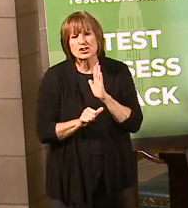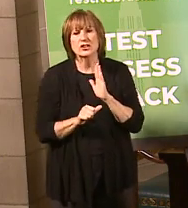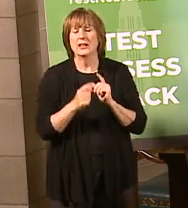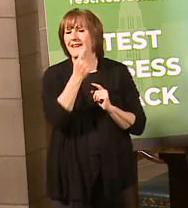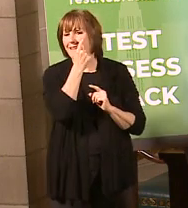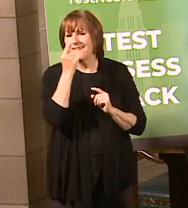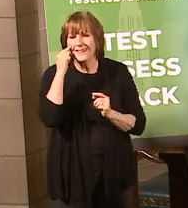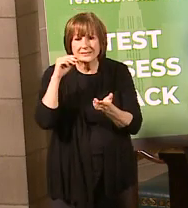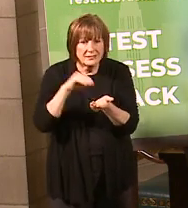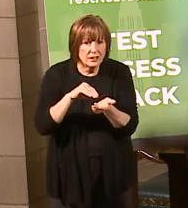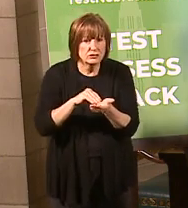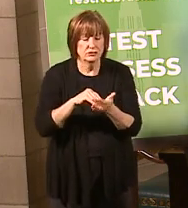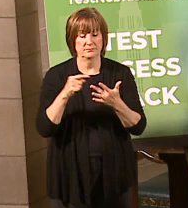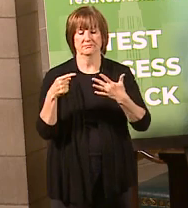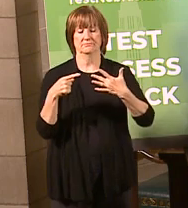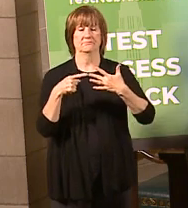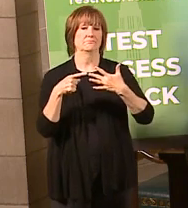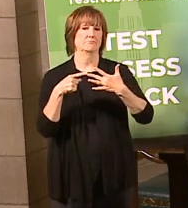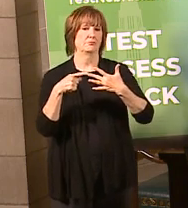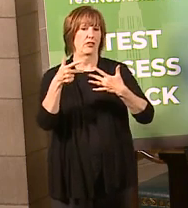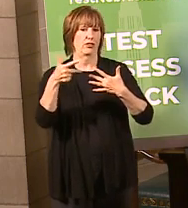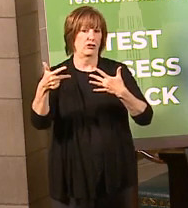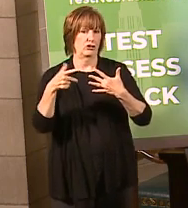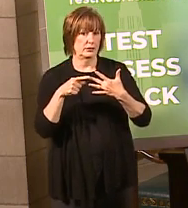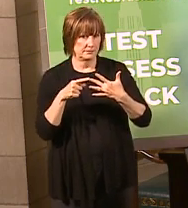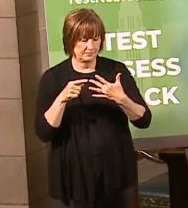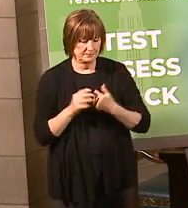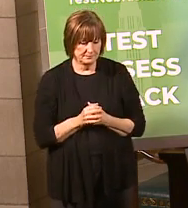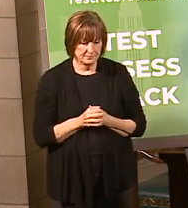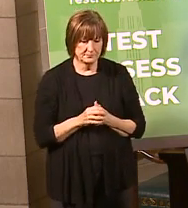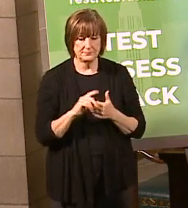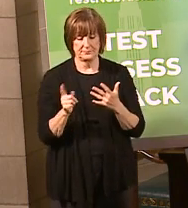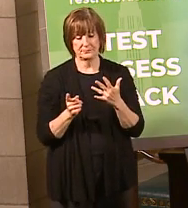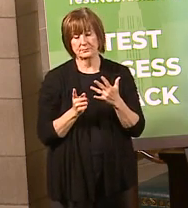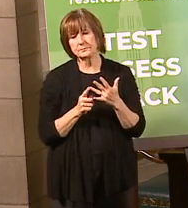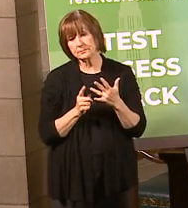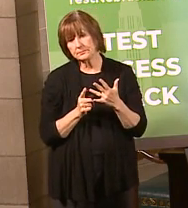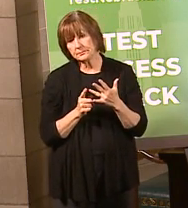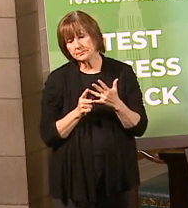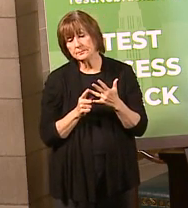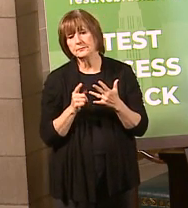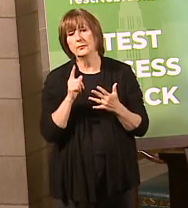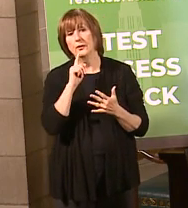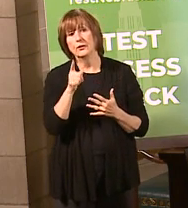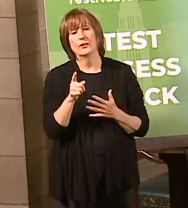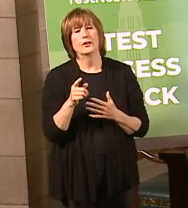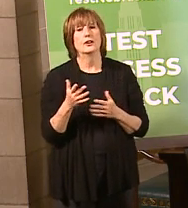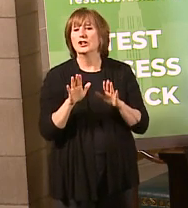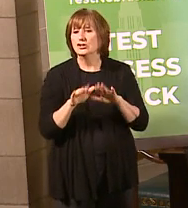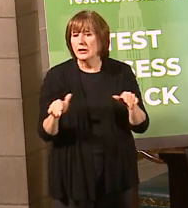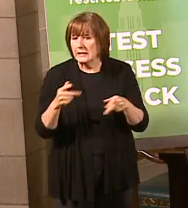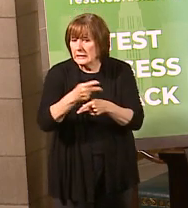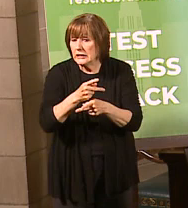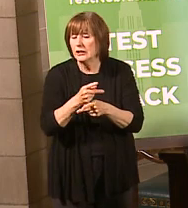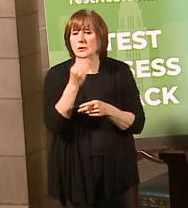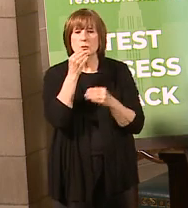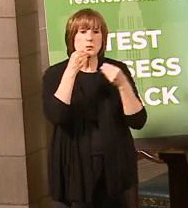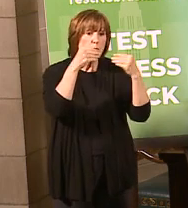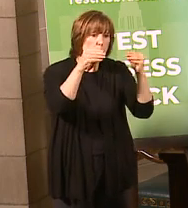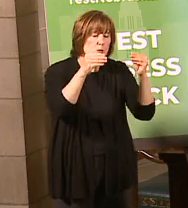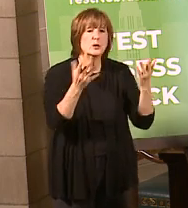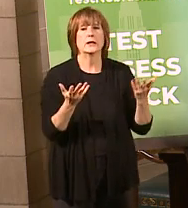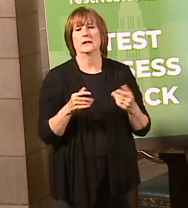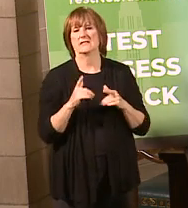kind of the third priority down behind those other groups. And then, finally, other groups would include childcare, grocery stores,